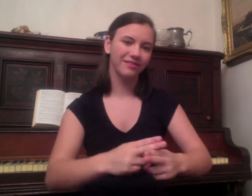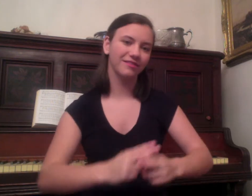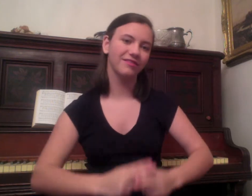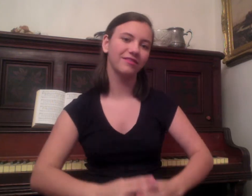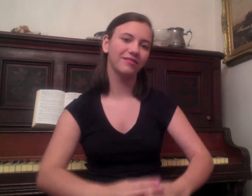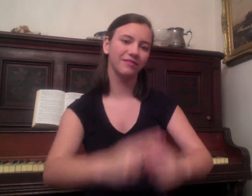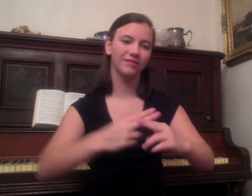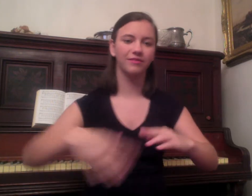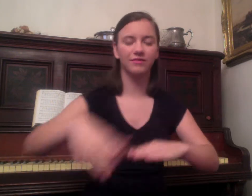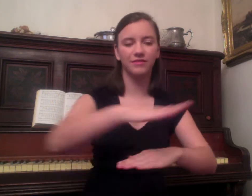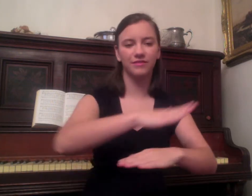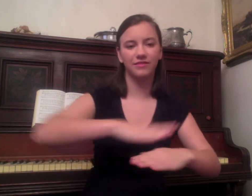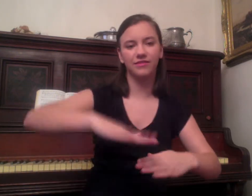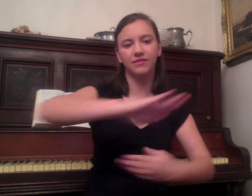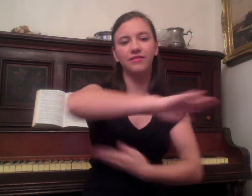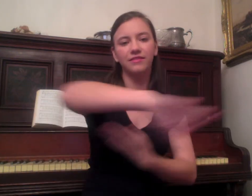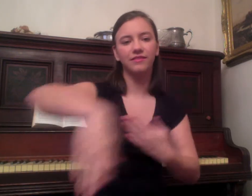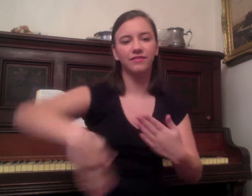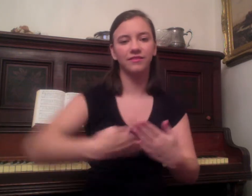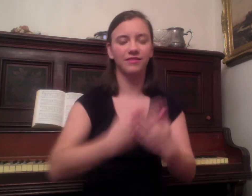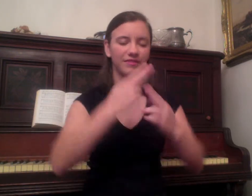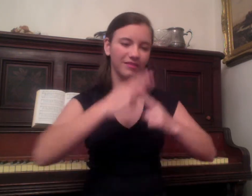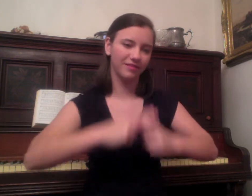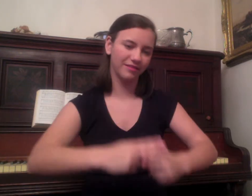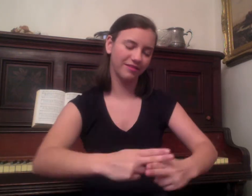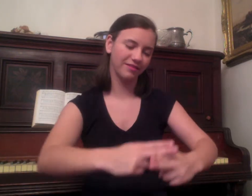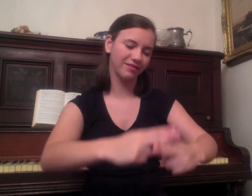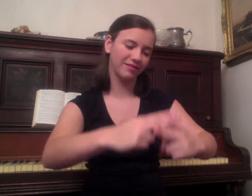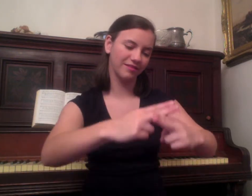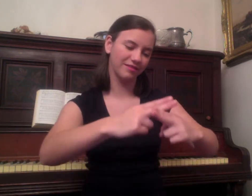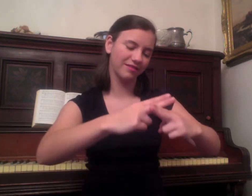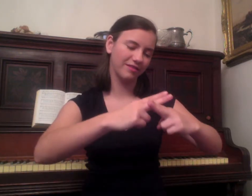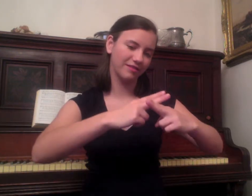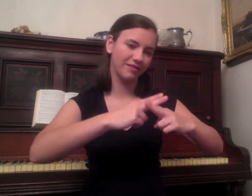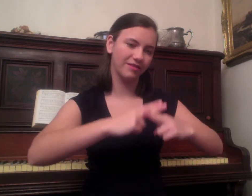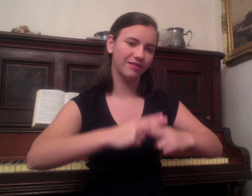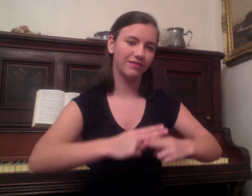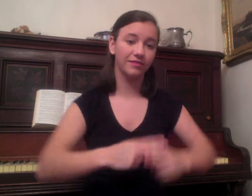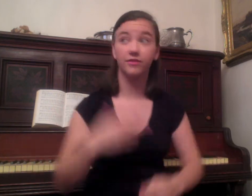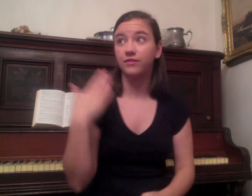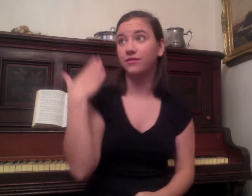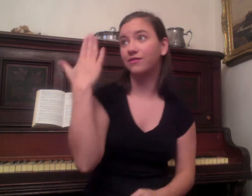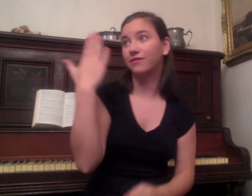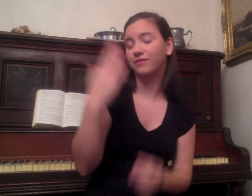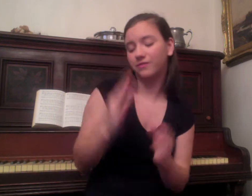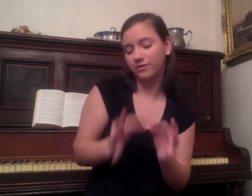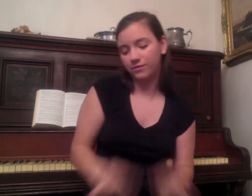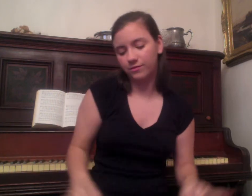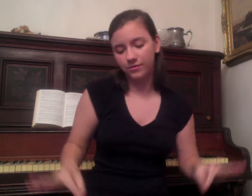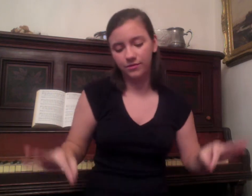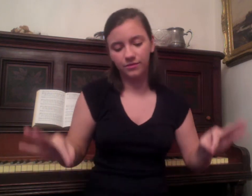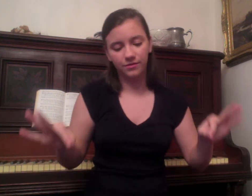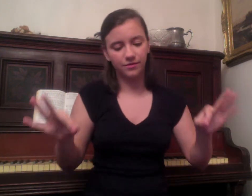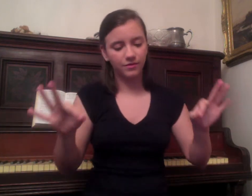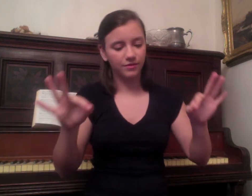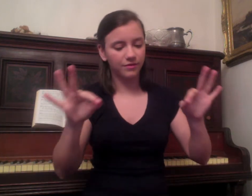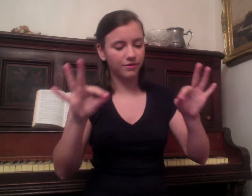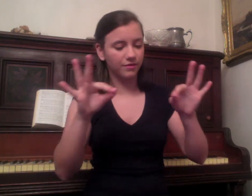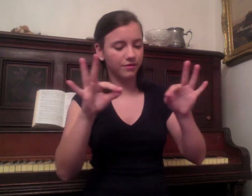How great is our all